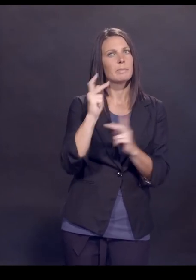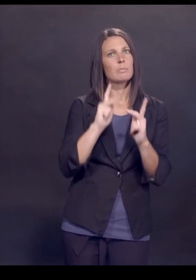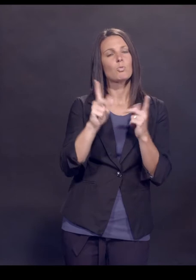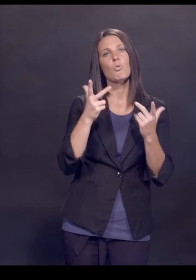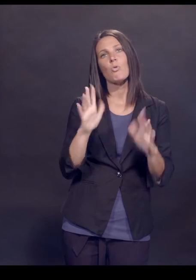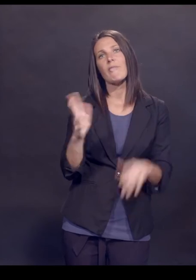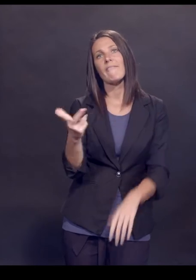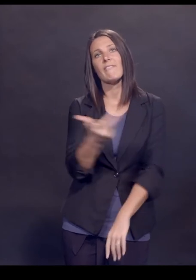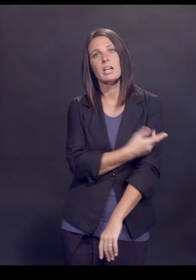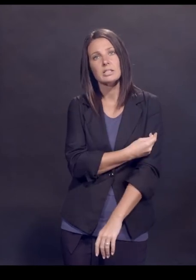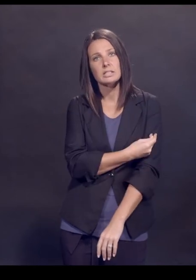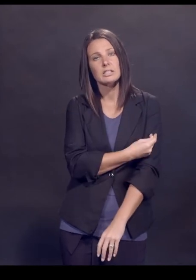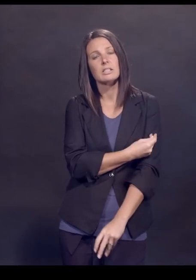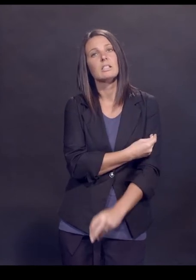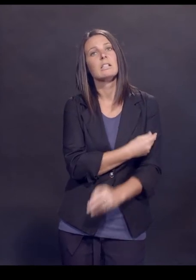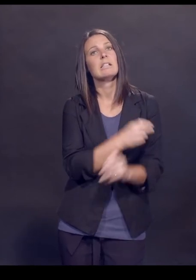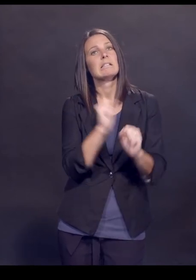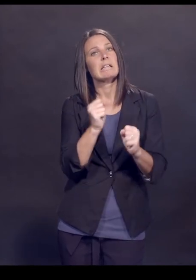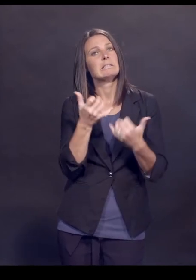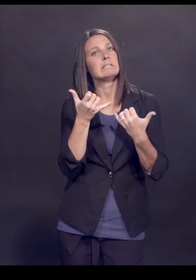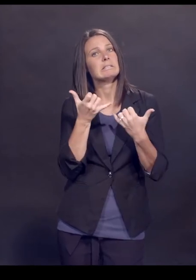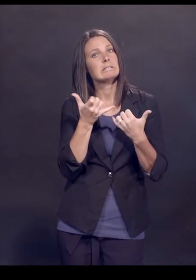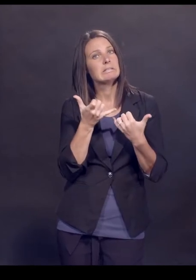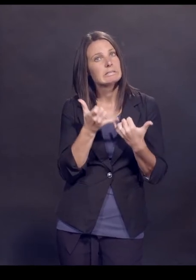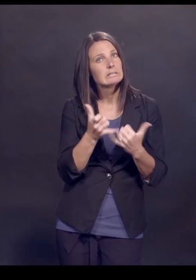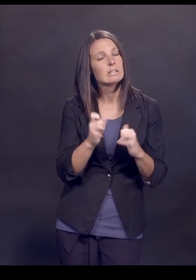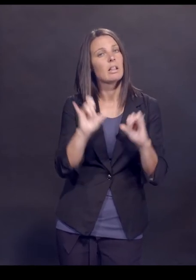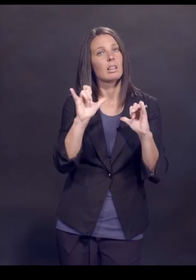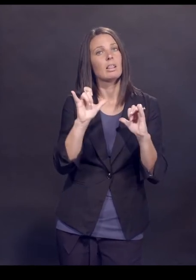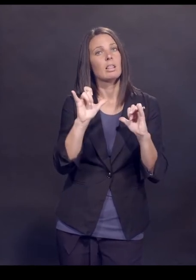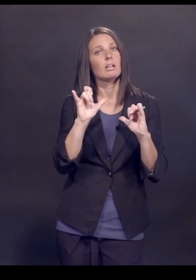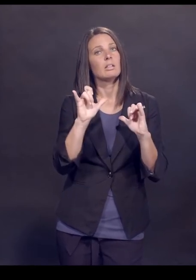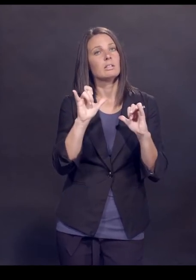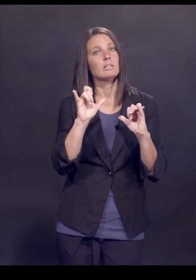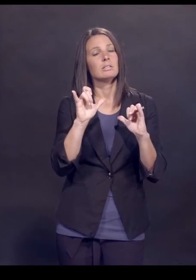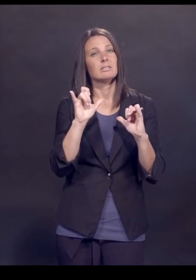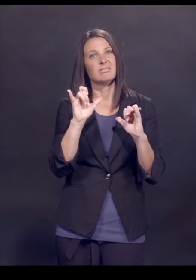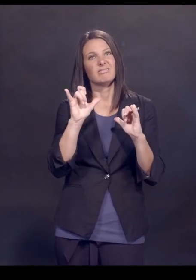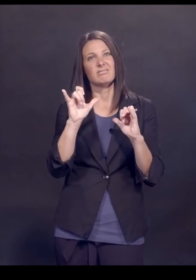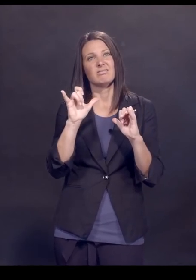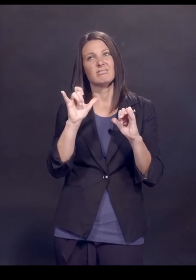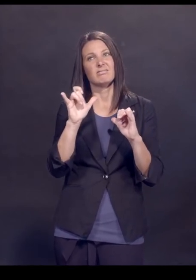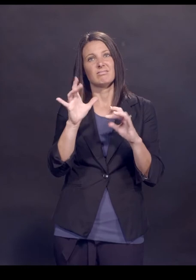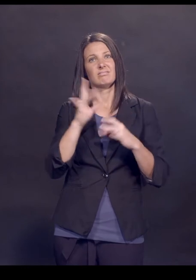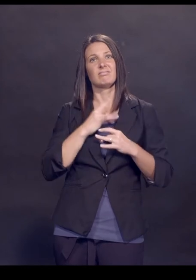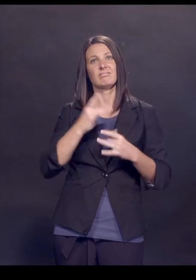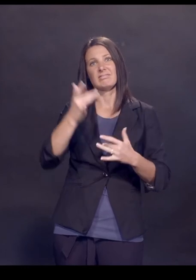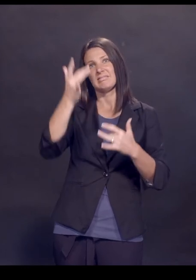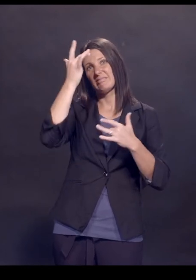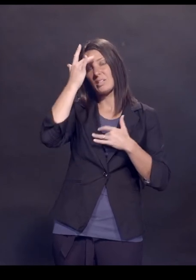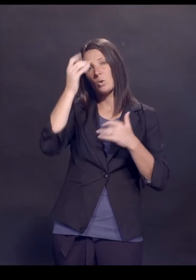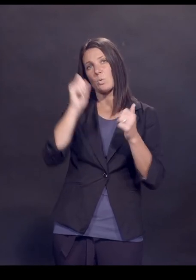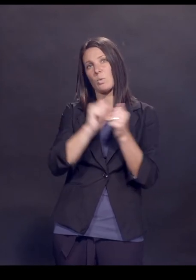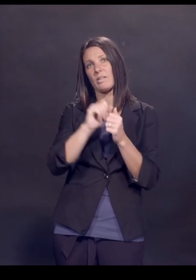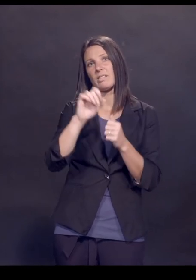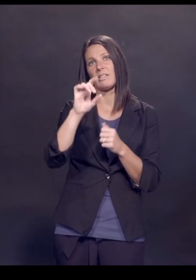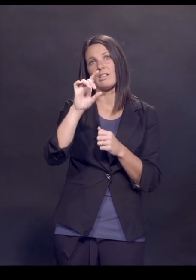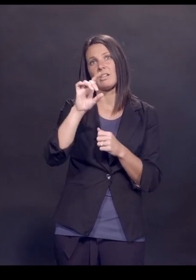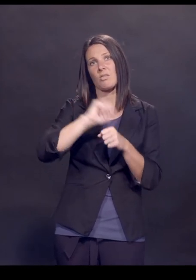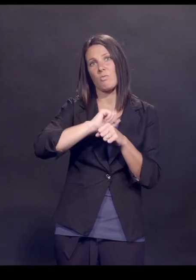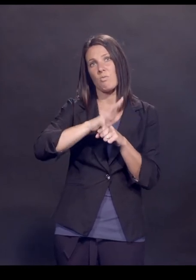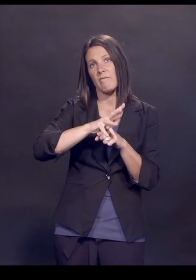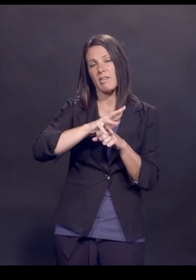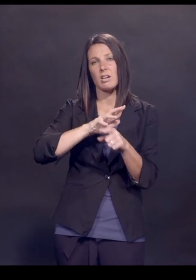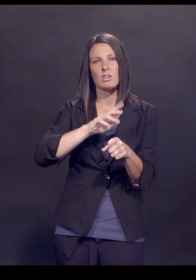been vaccinated can still get infected with the virus. Talk about that,